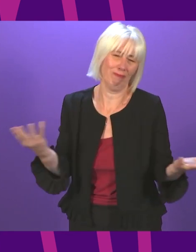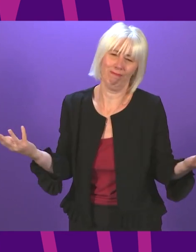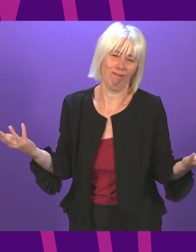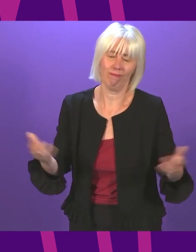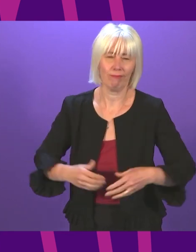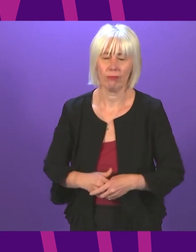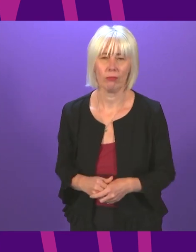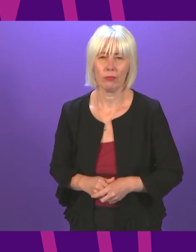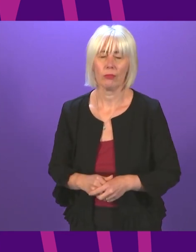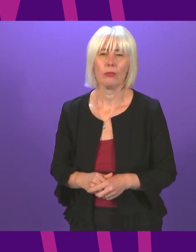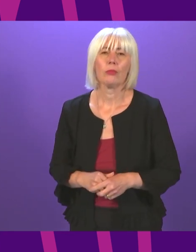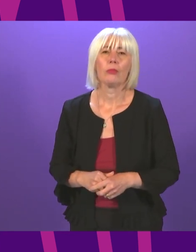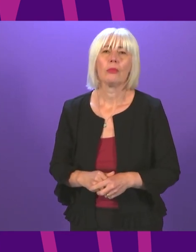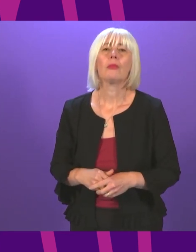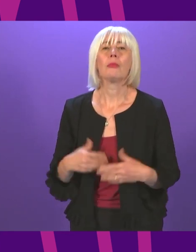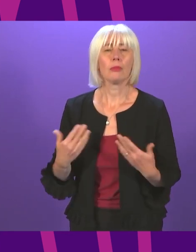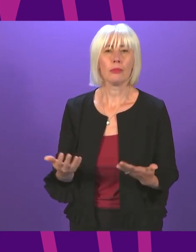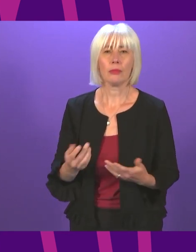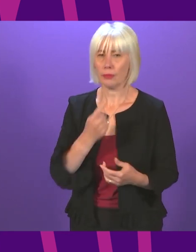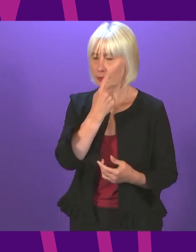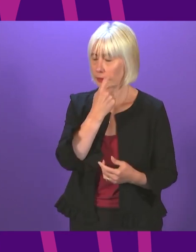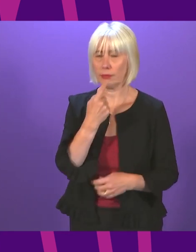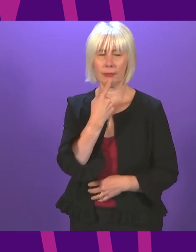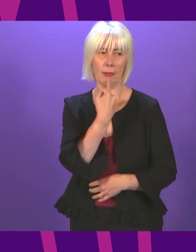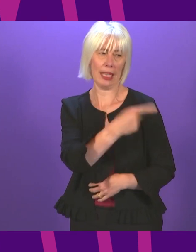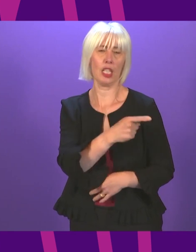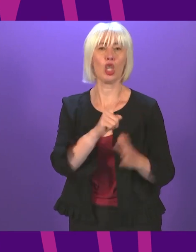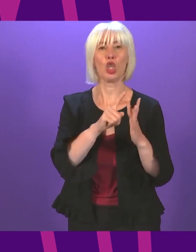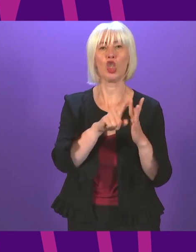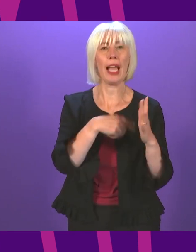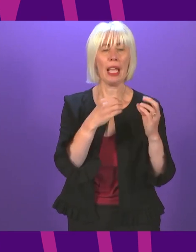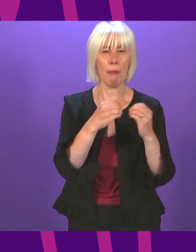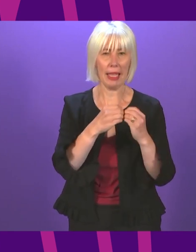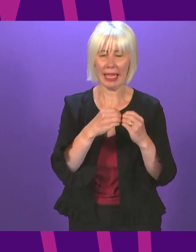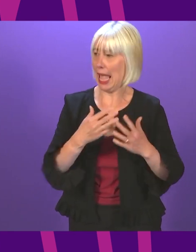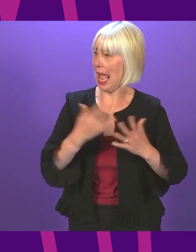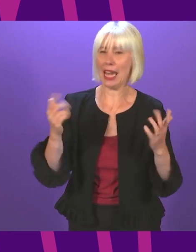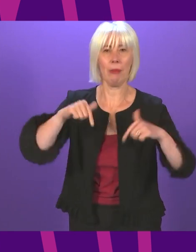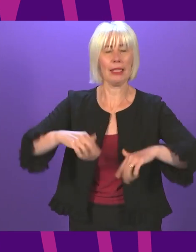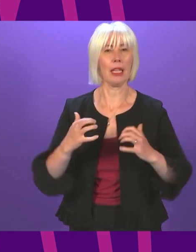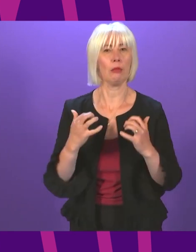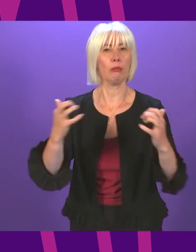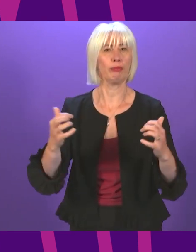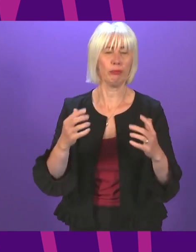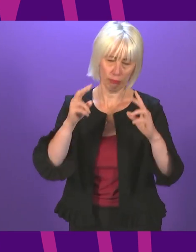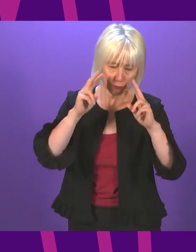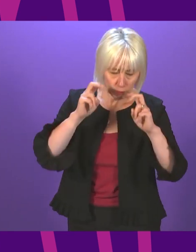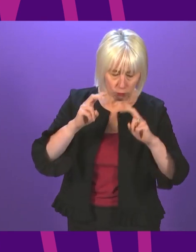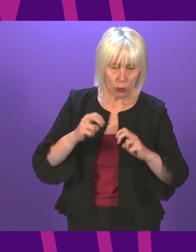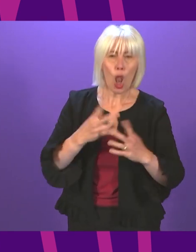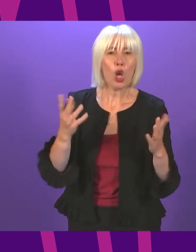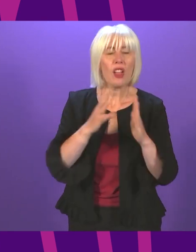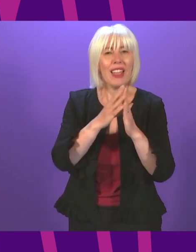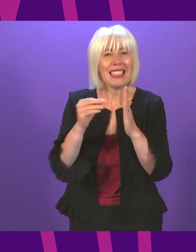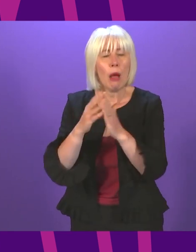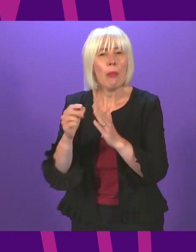can I say to Jackie Bailey, any member of this chamber will be able to find lots of examples of where